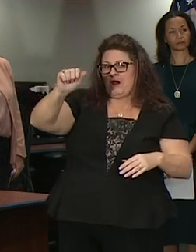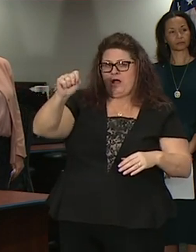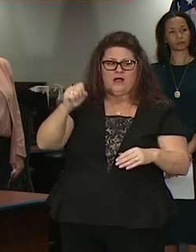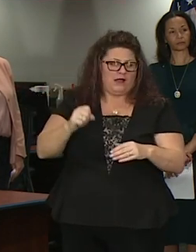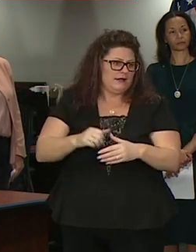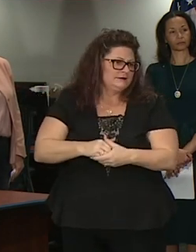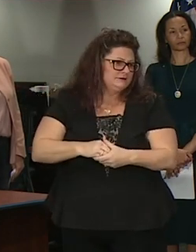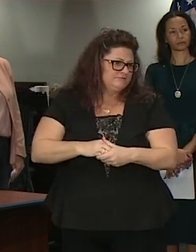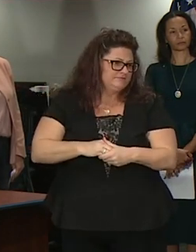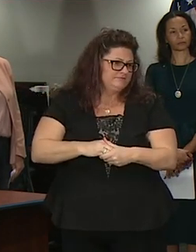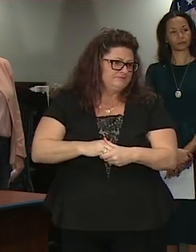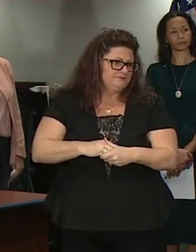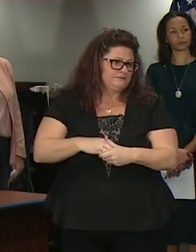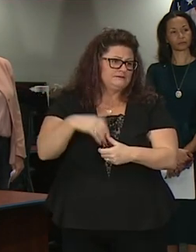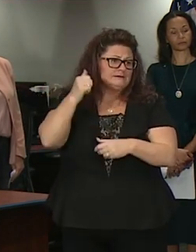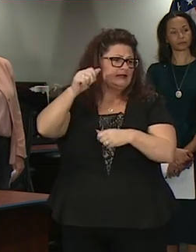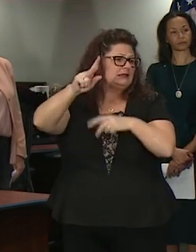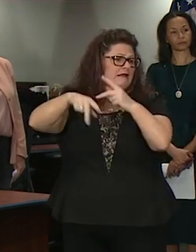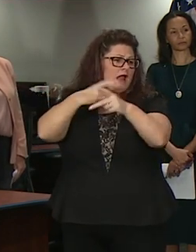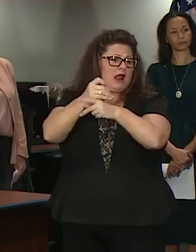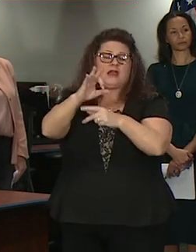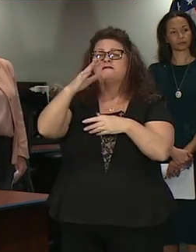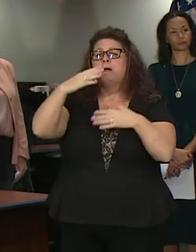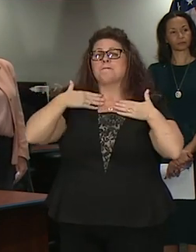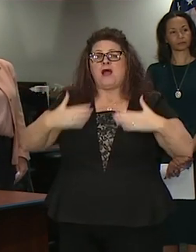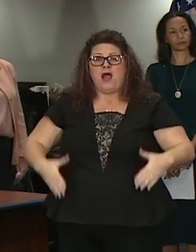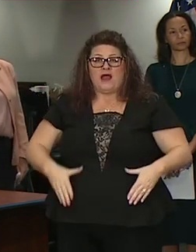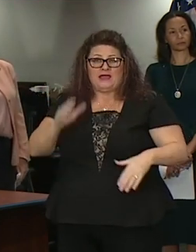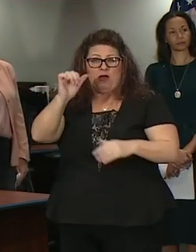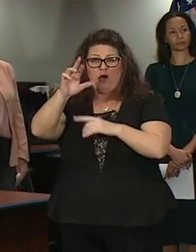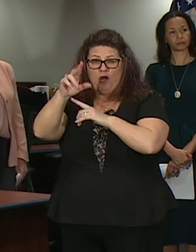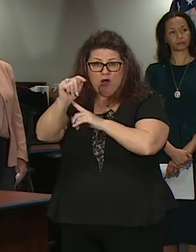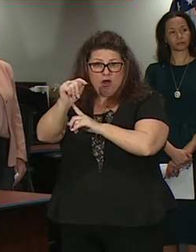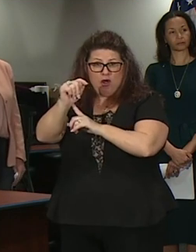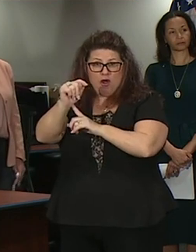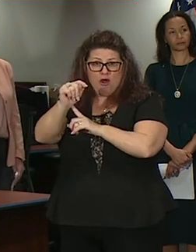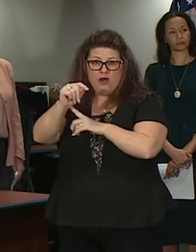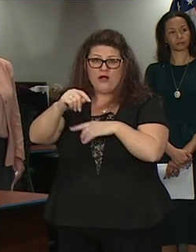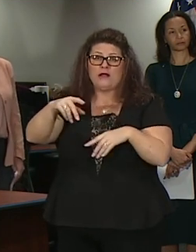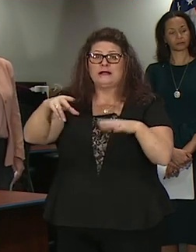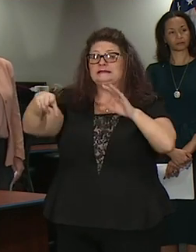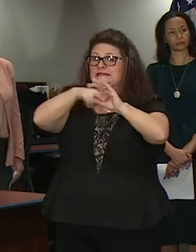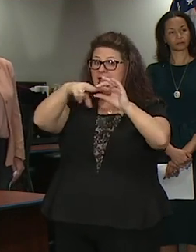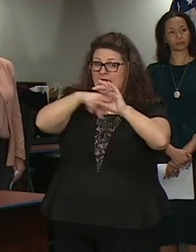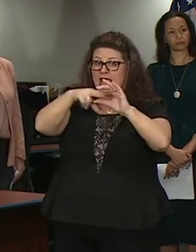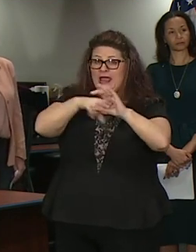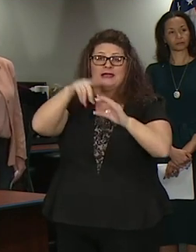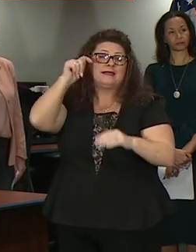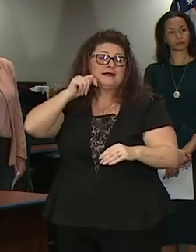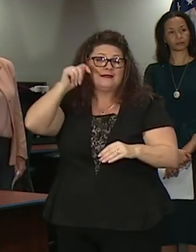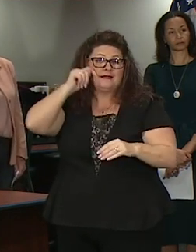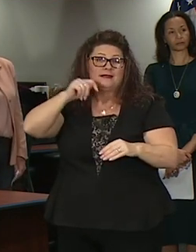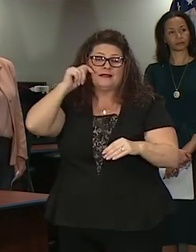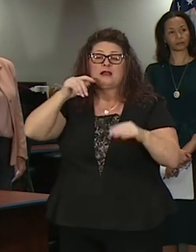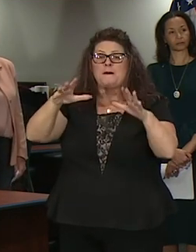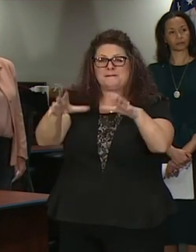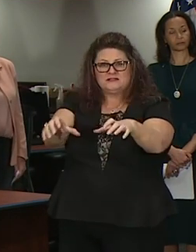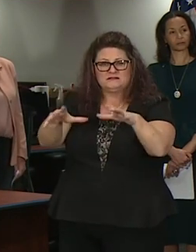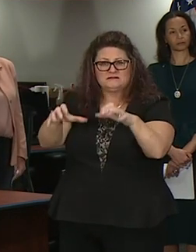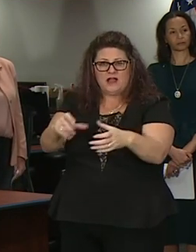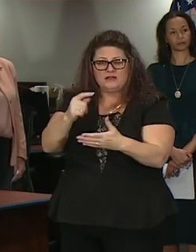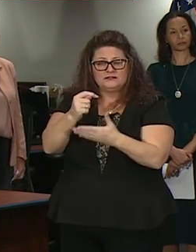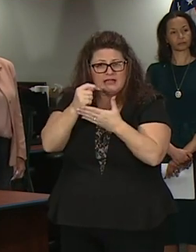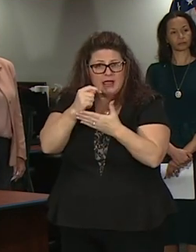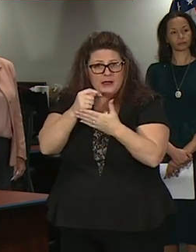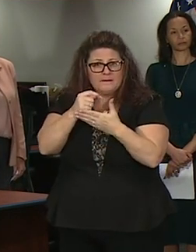also body art facilities and tattoo services tanning salons massage therapy establishment and